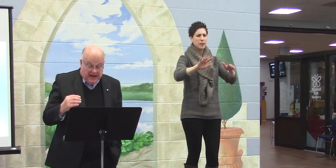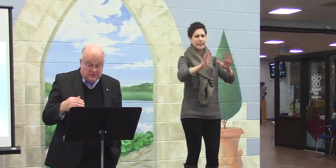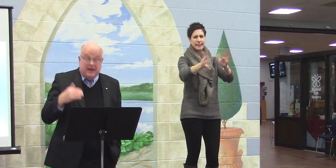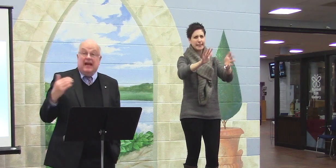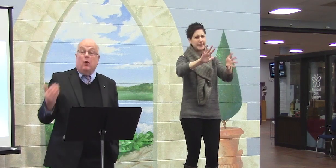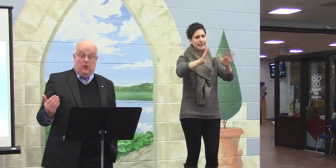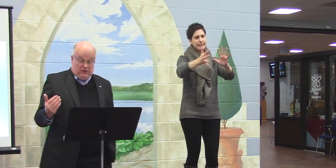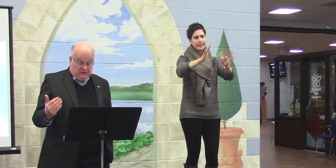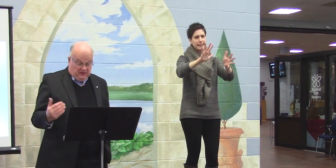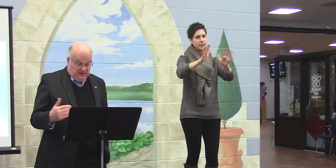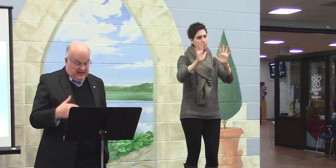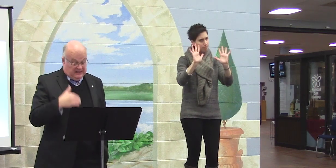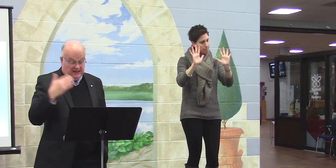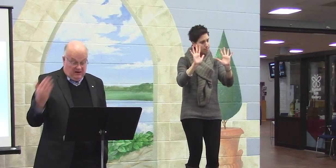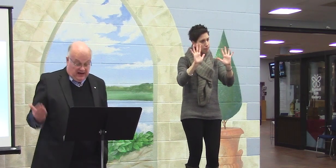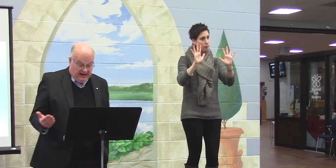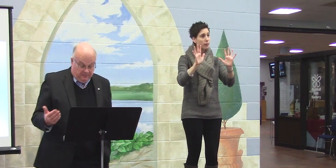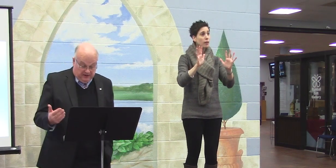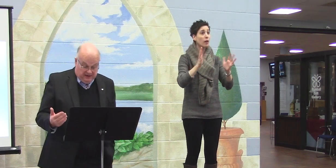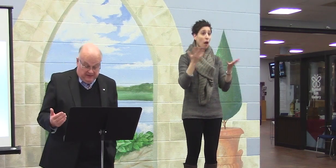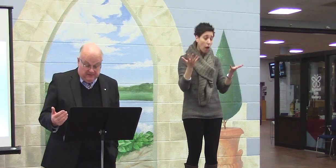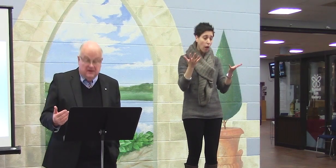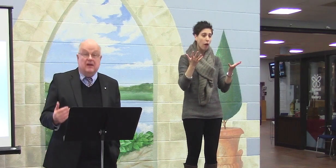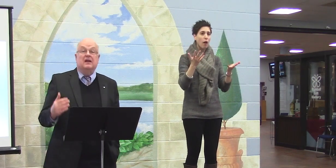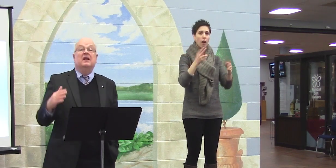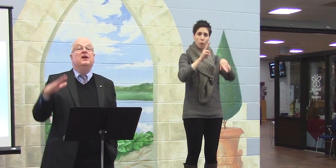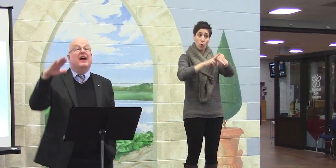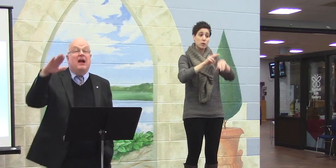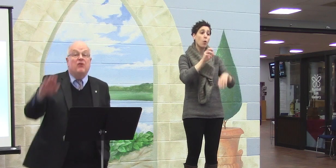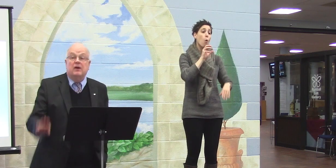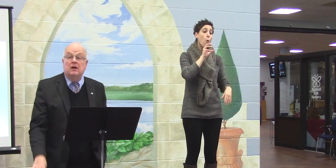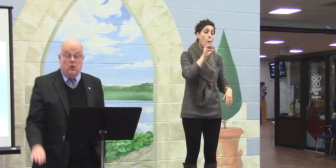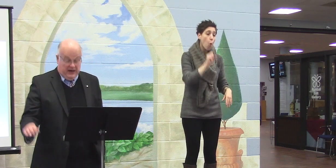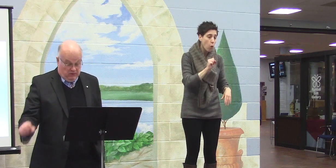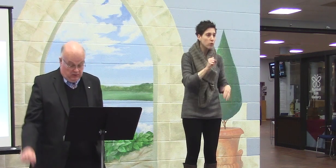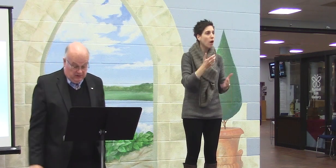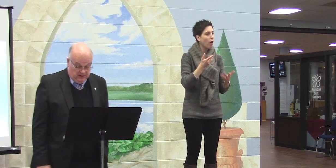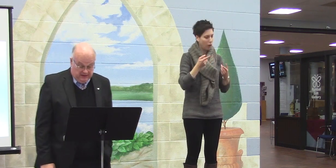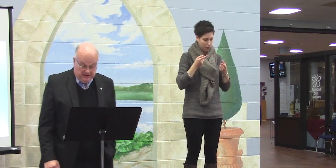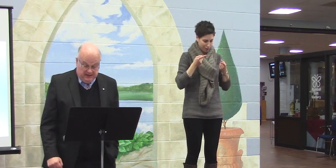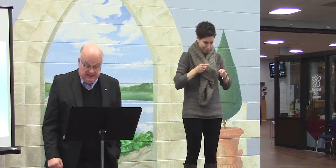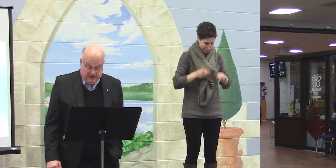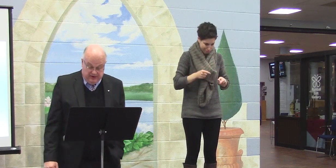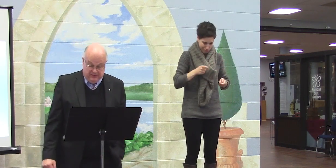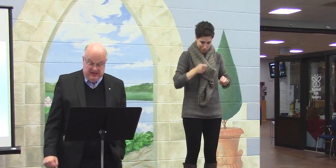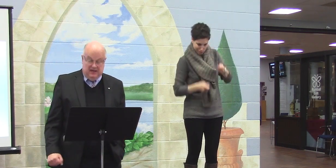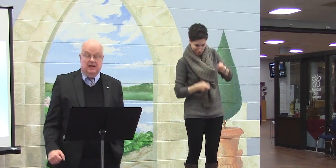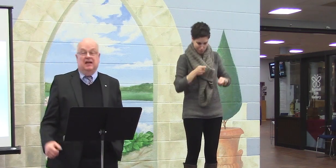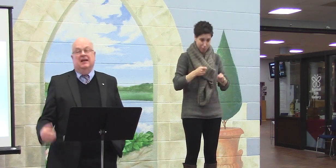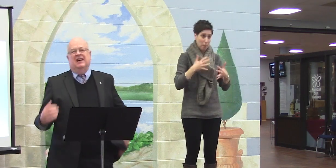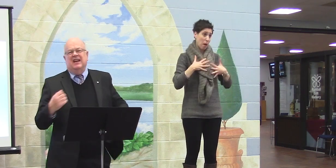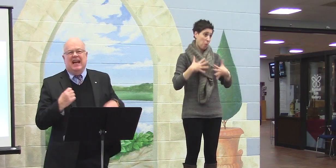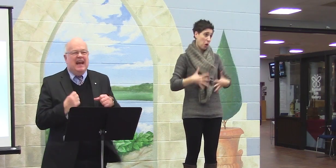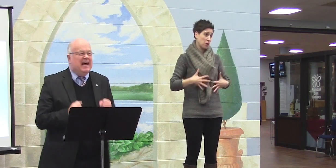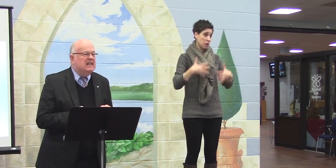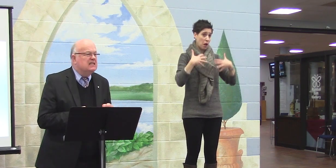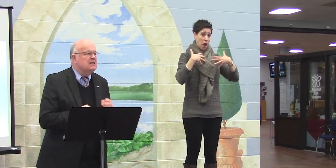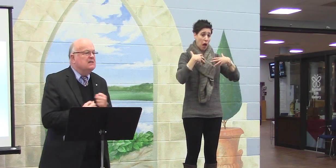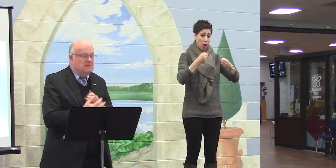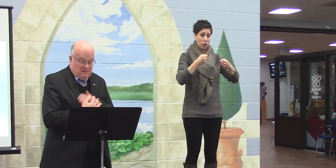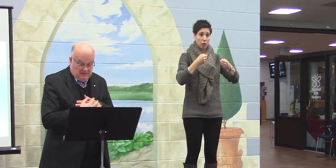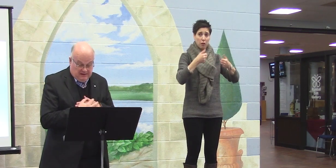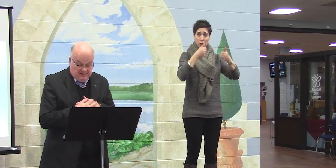As we get older, things start to happen. Your health can go down, deteriorate. You get